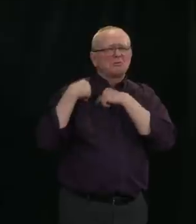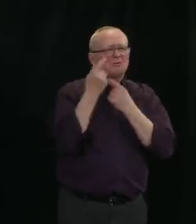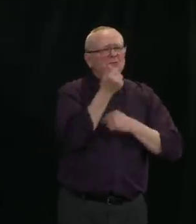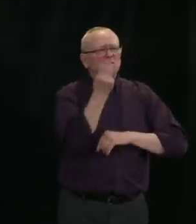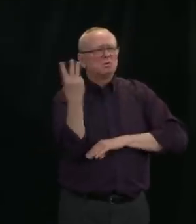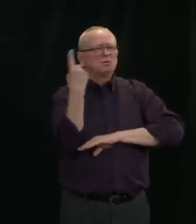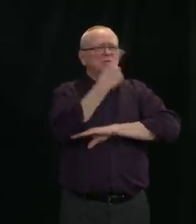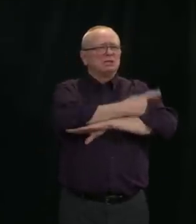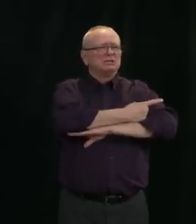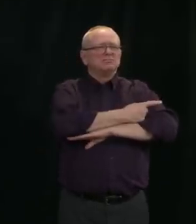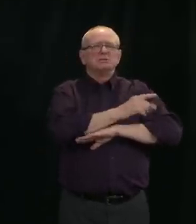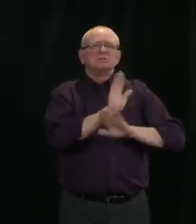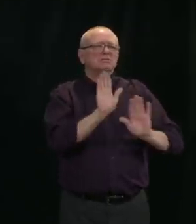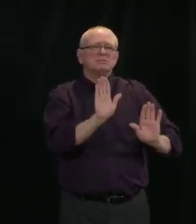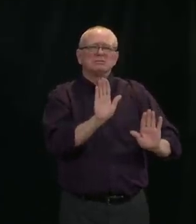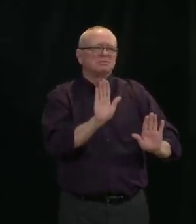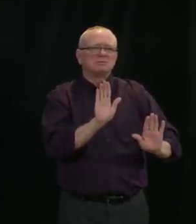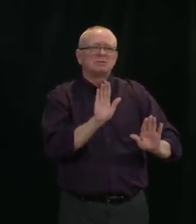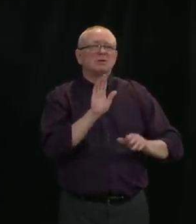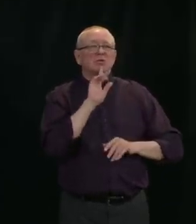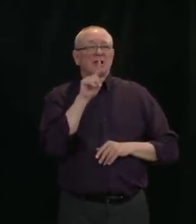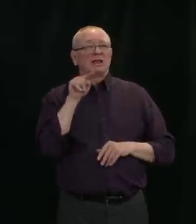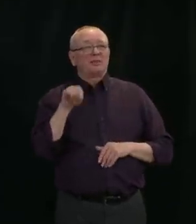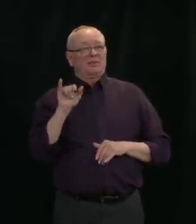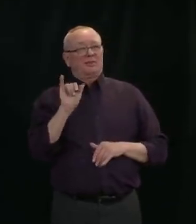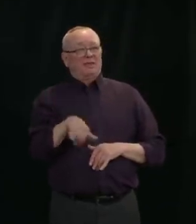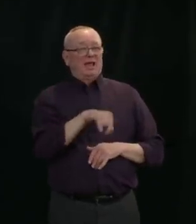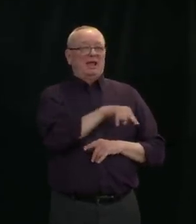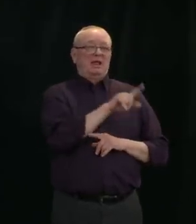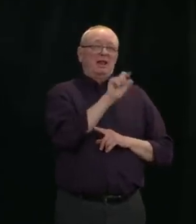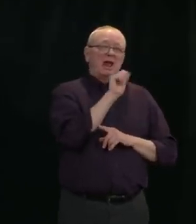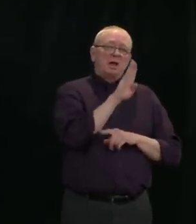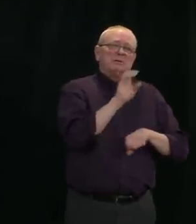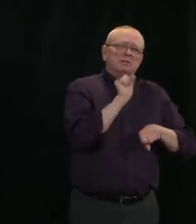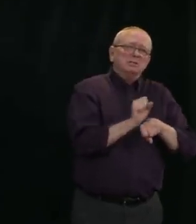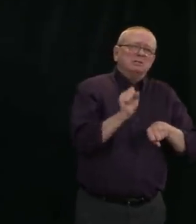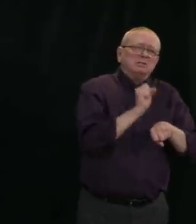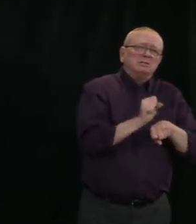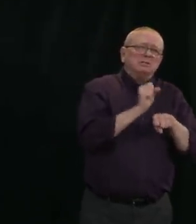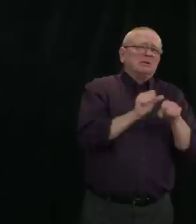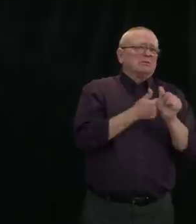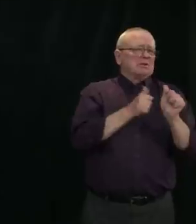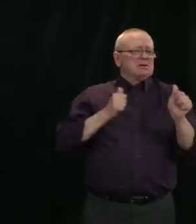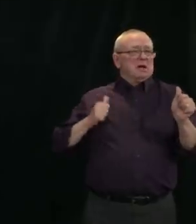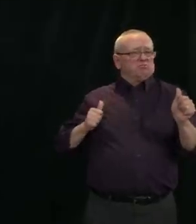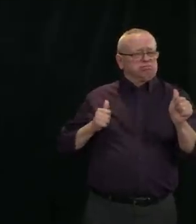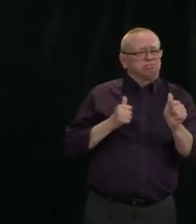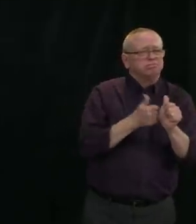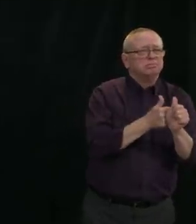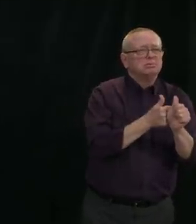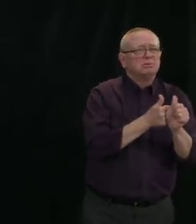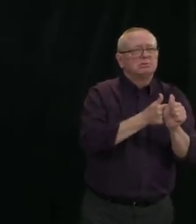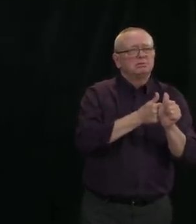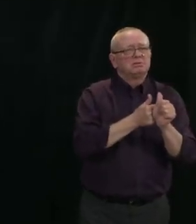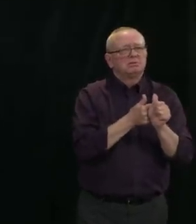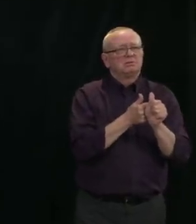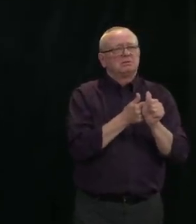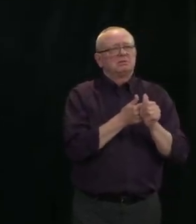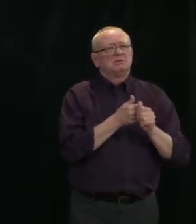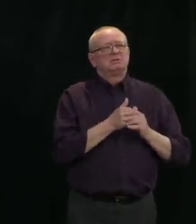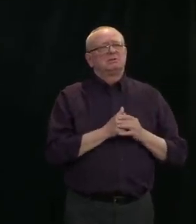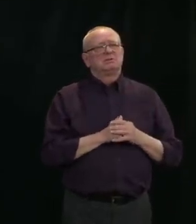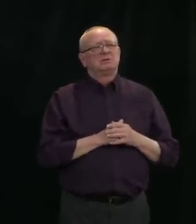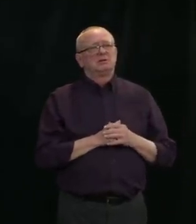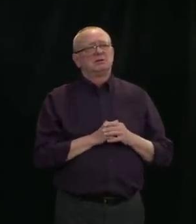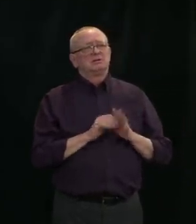seeing is the excellent work of lab services to work through a backlog of swabs that were waiting to be tested. To